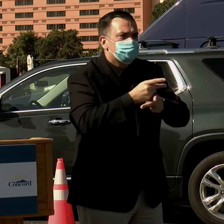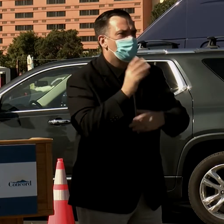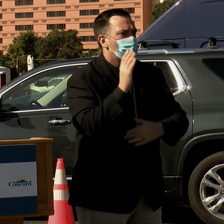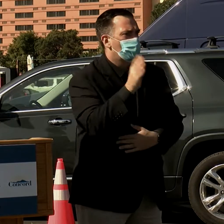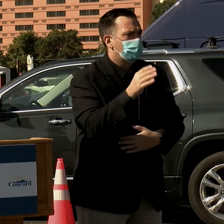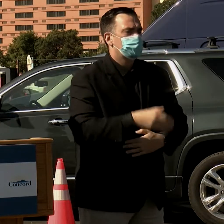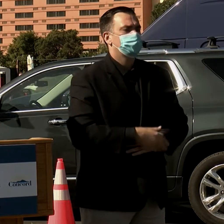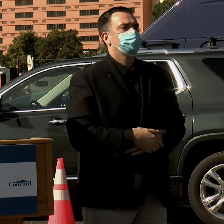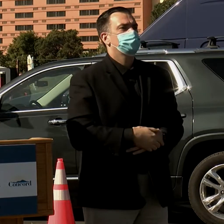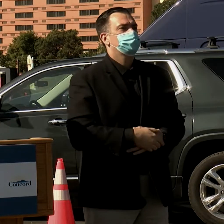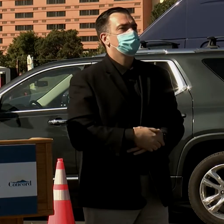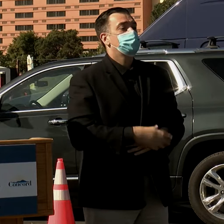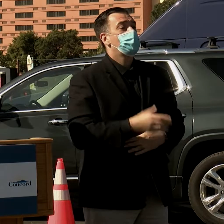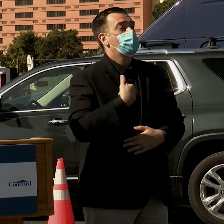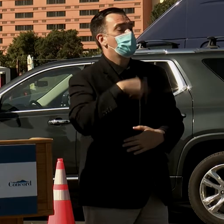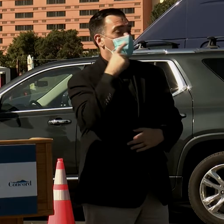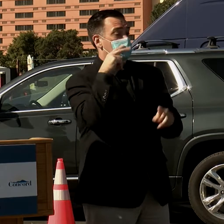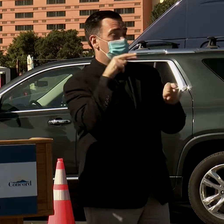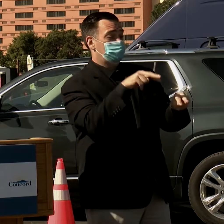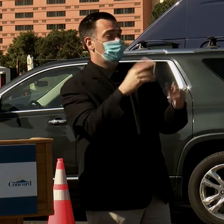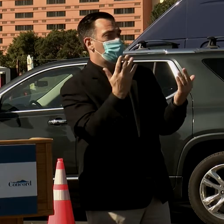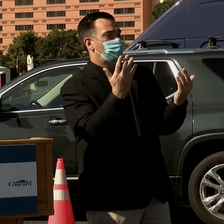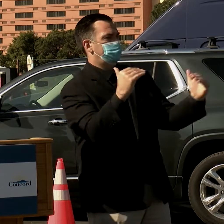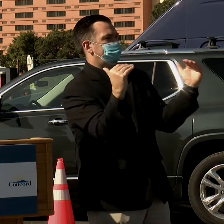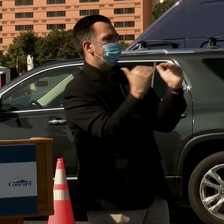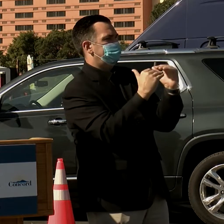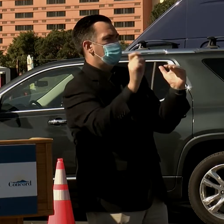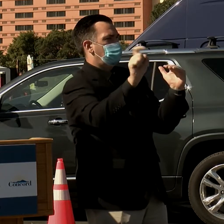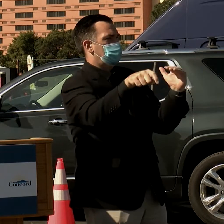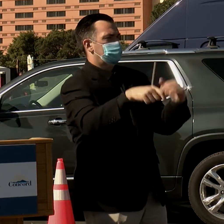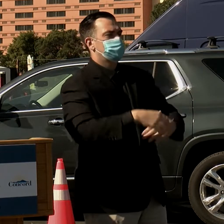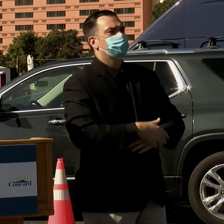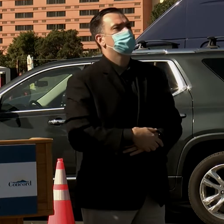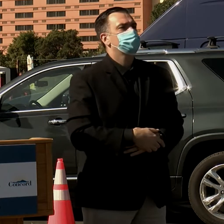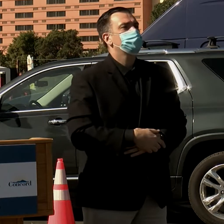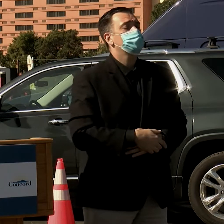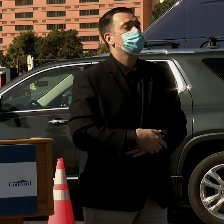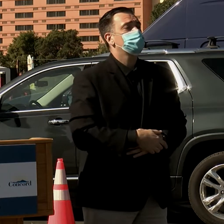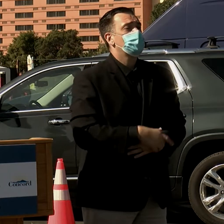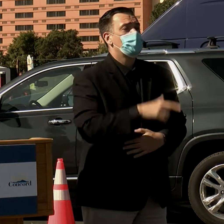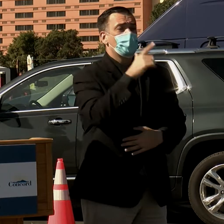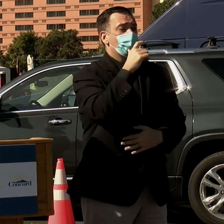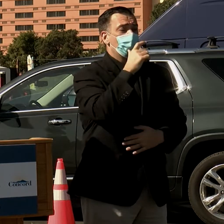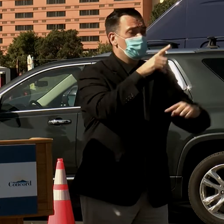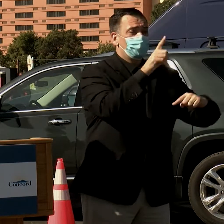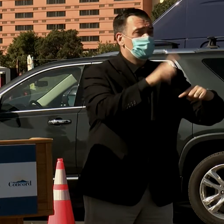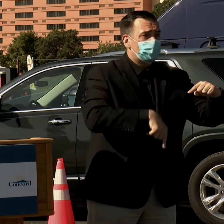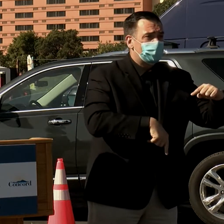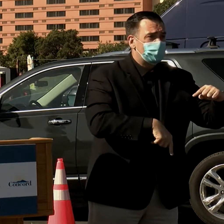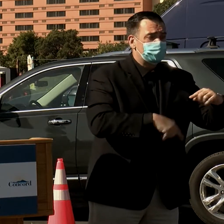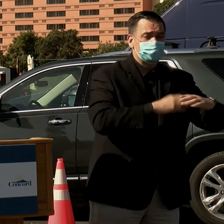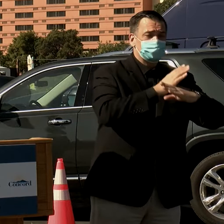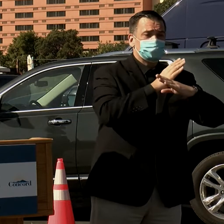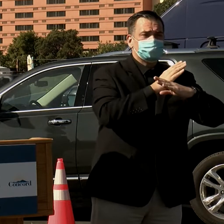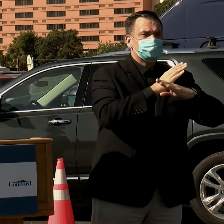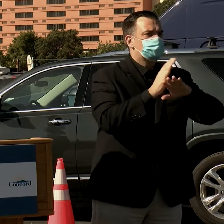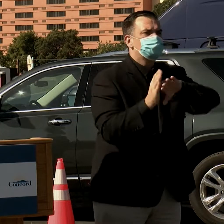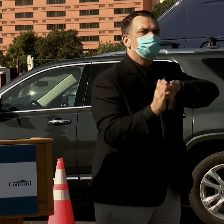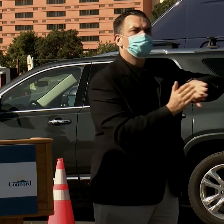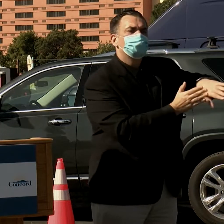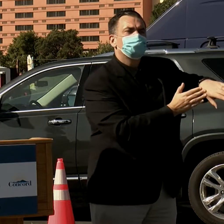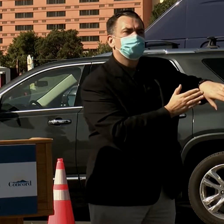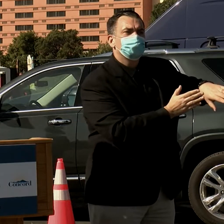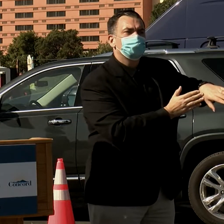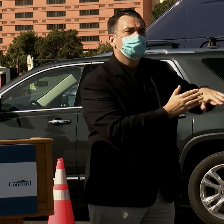with an eye on equity. We are removing barriers, eliminating confusion and